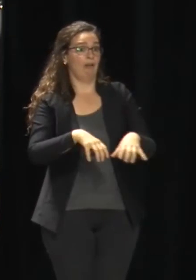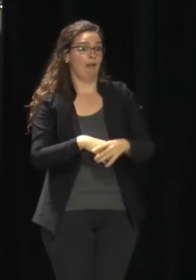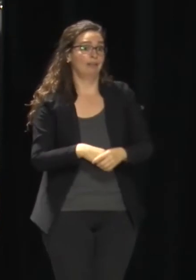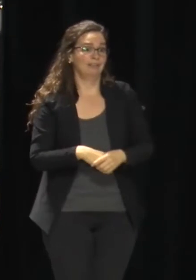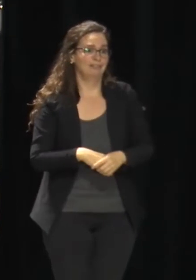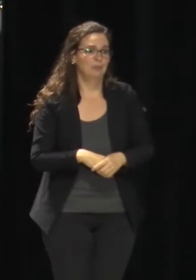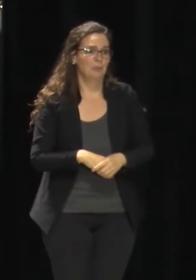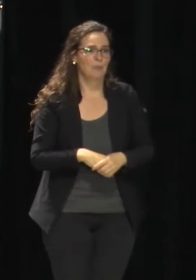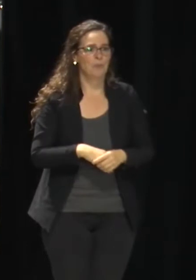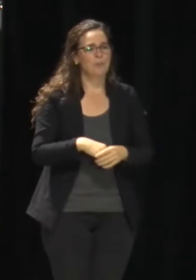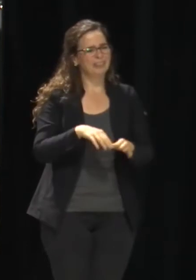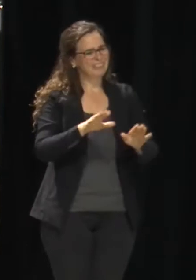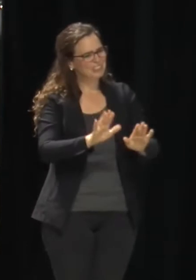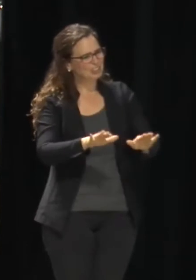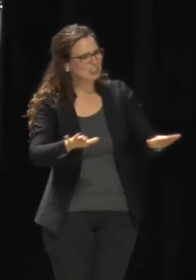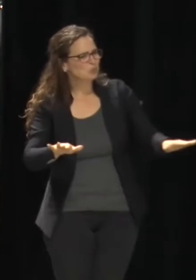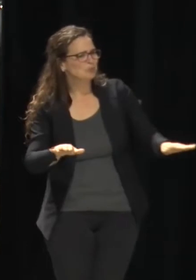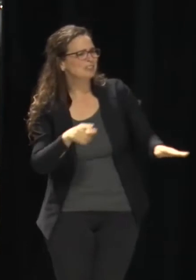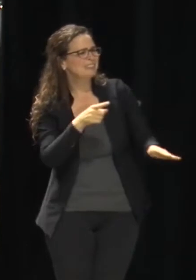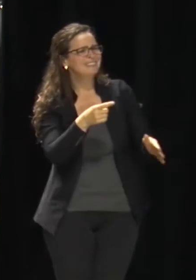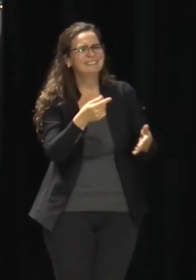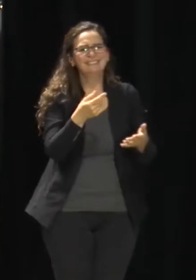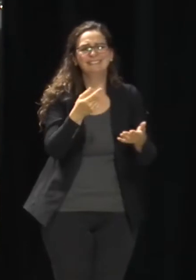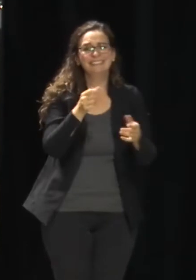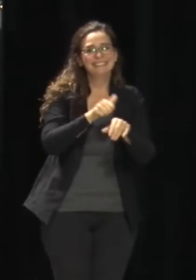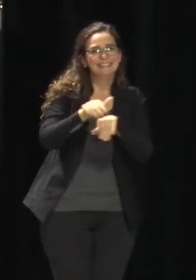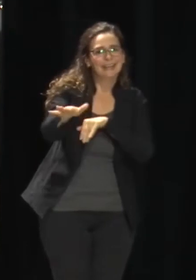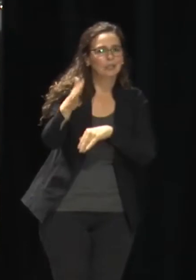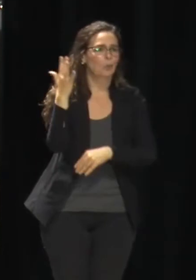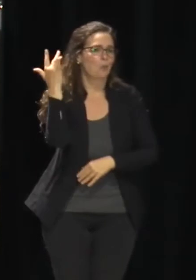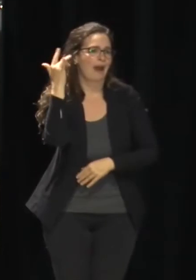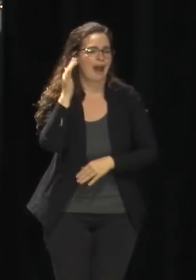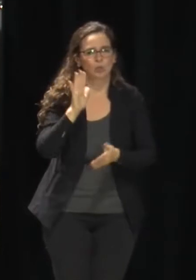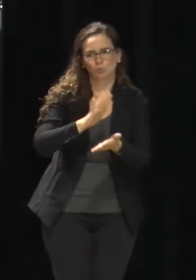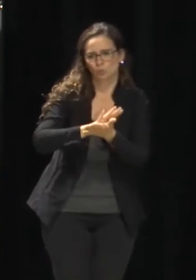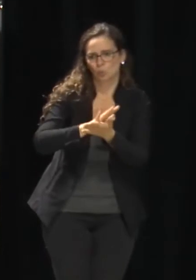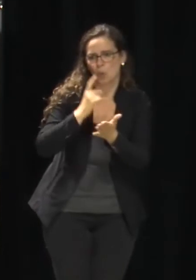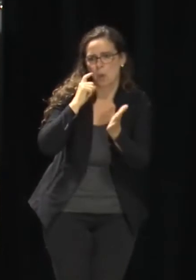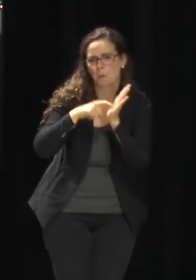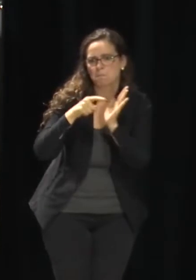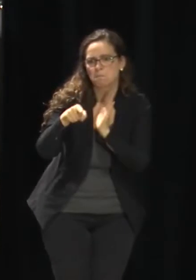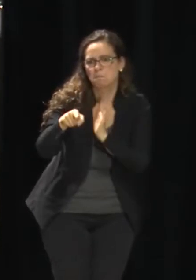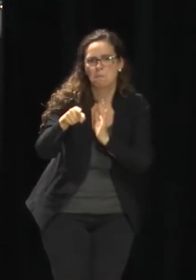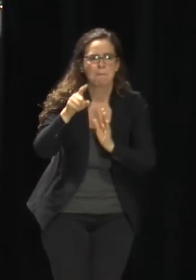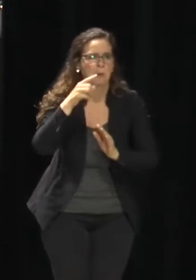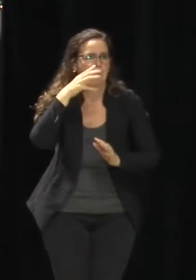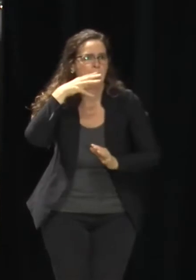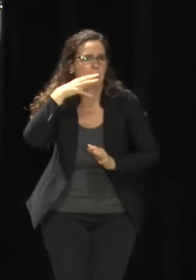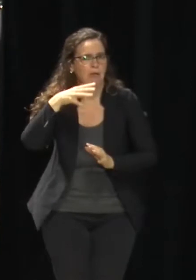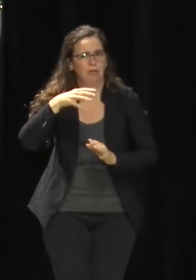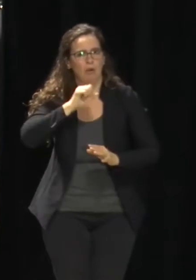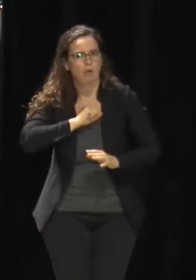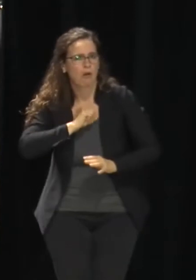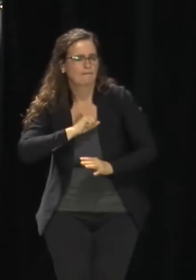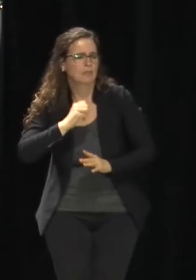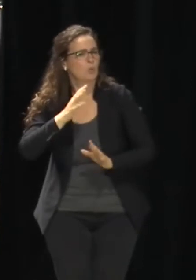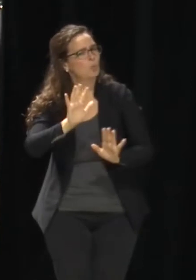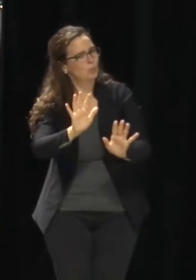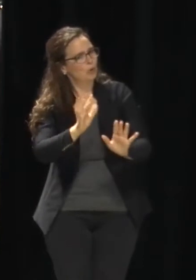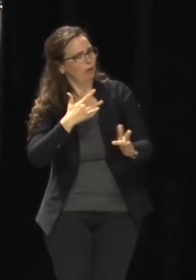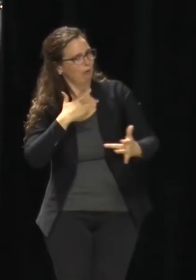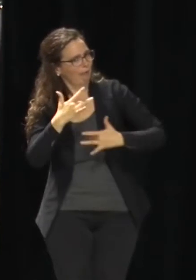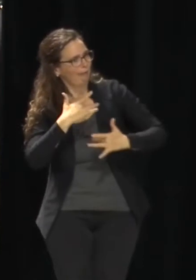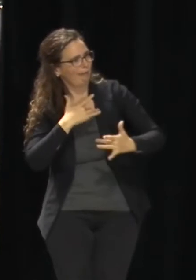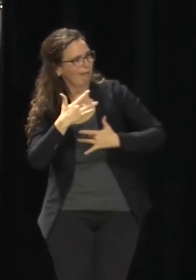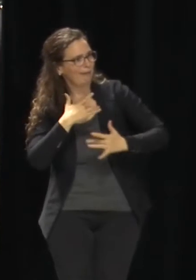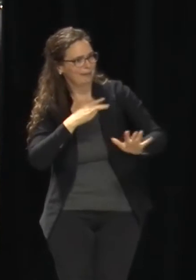that saliva would be the preference for these kids. But it seems like every kid, almost every single one of them, that's